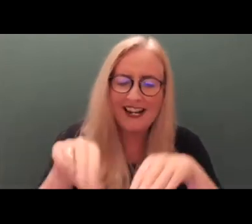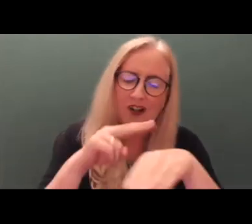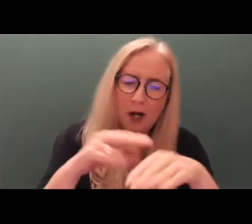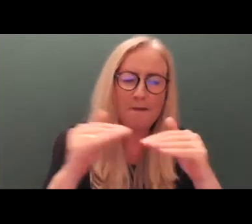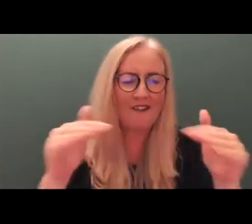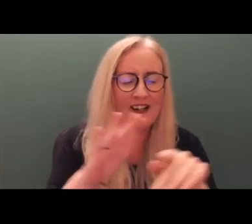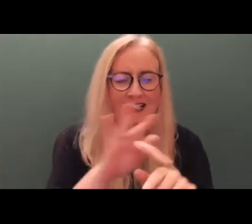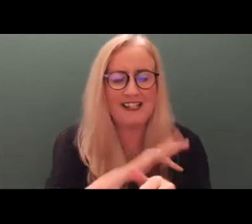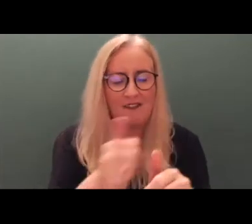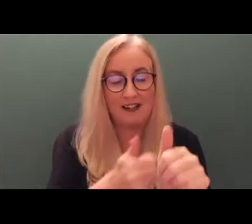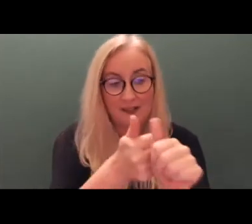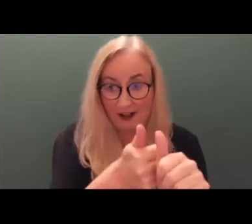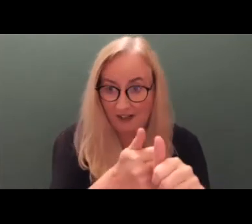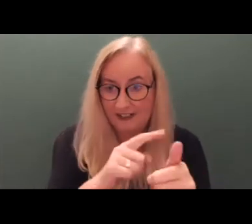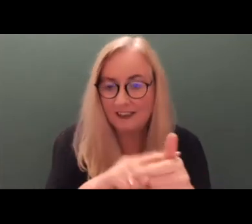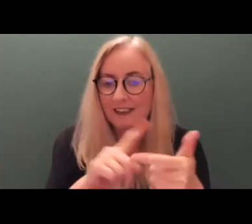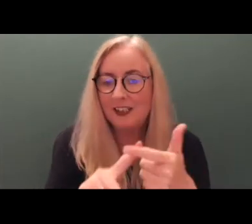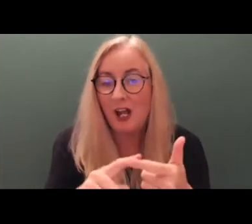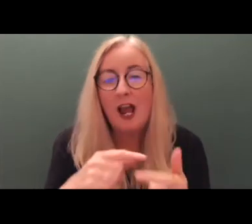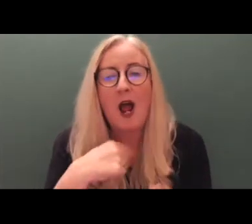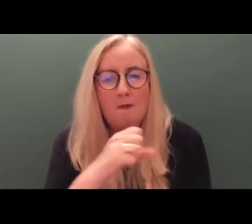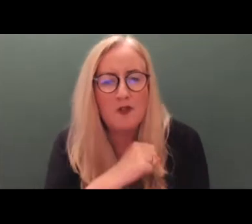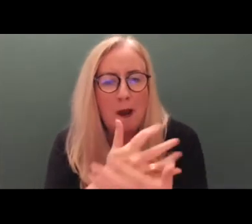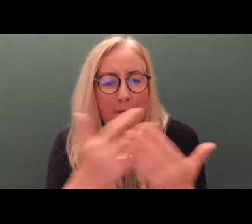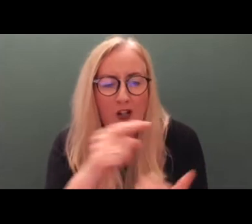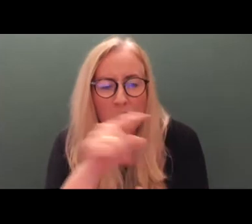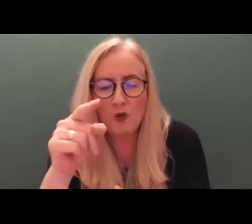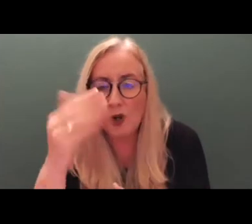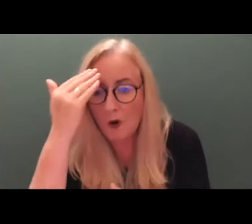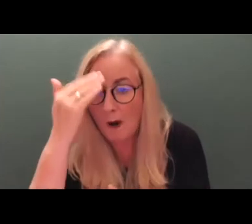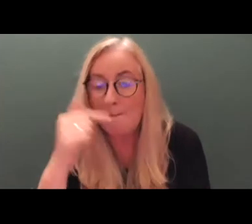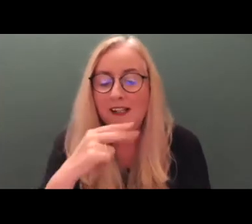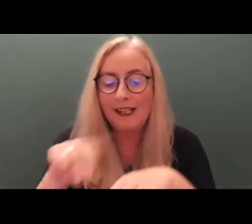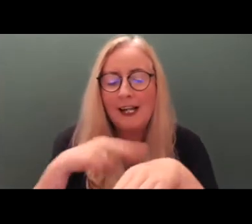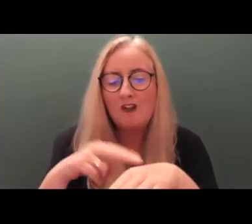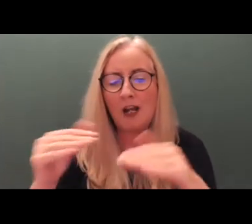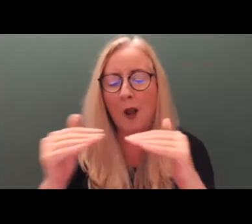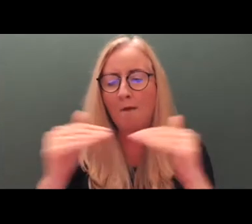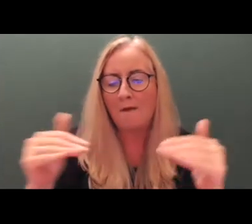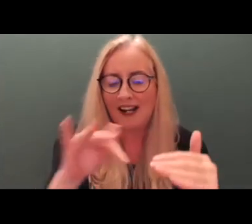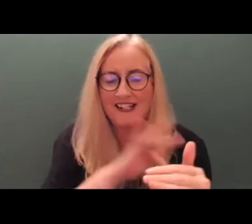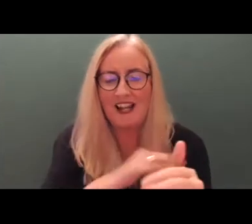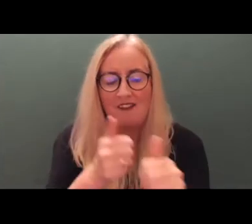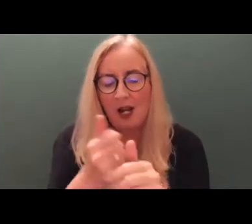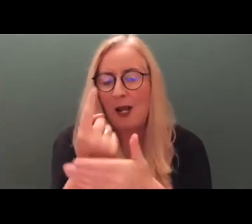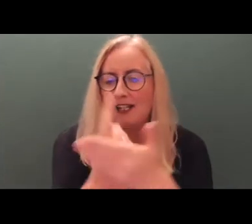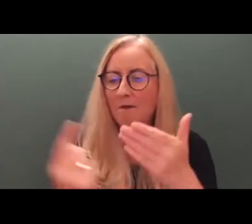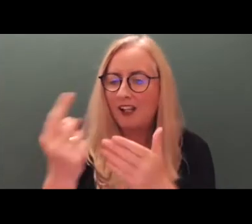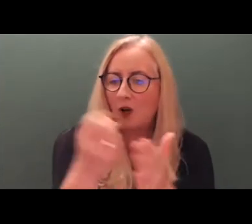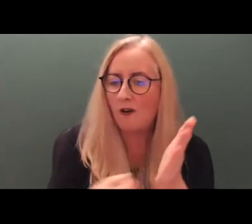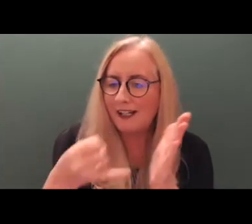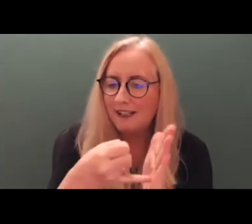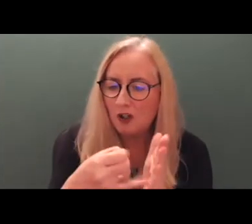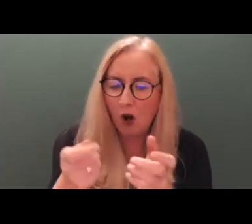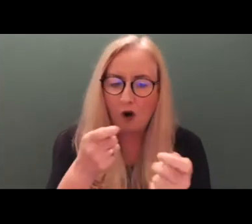Representative. I'm sure many of you know, but for those who don't, the National Platform of Self Advocates is an independent organisation run